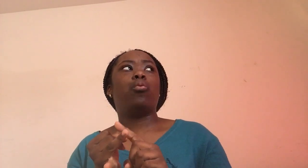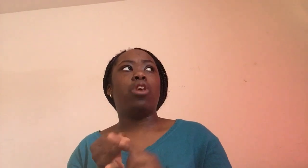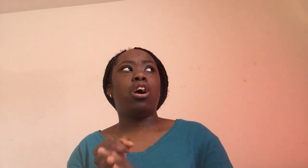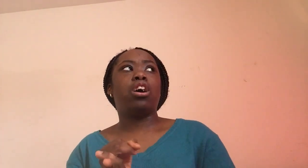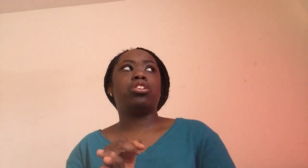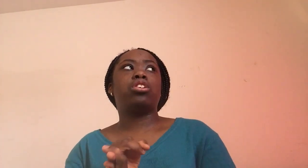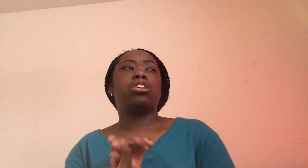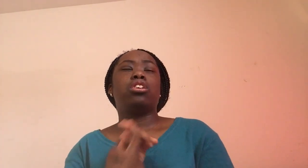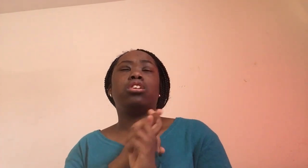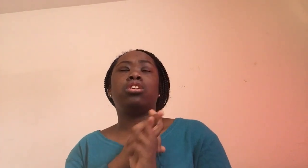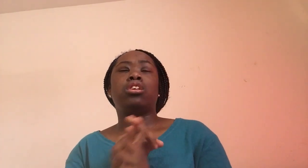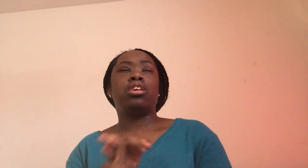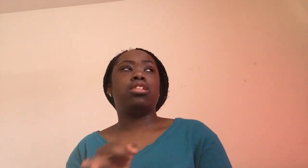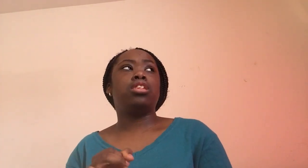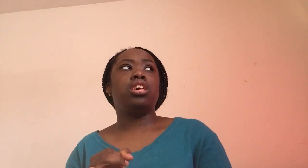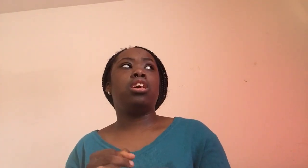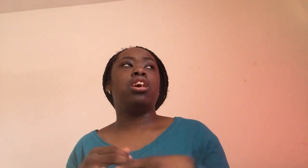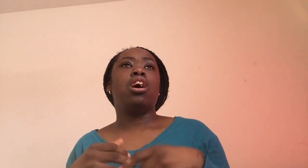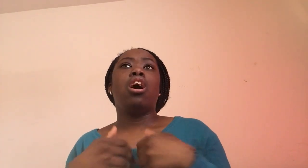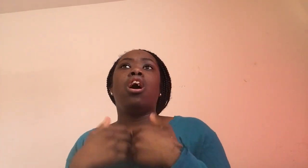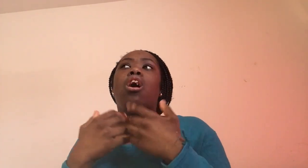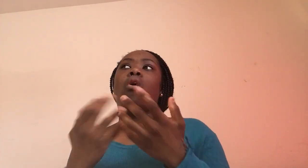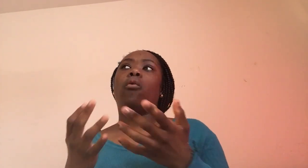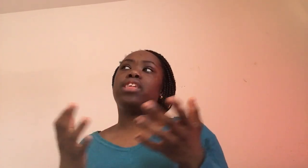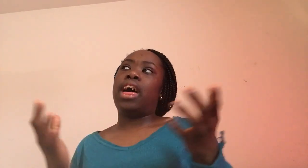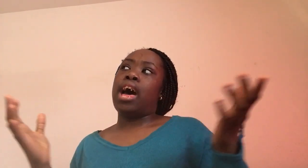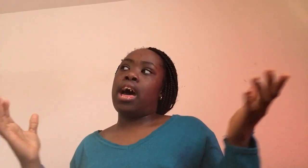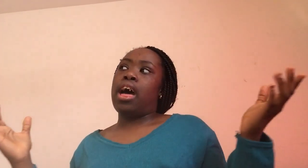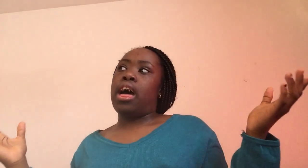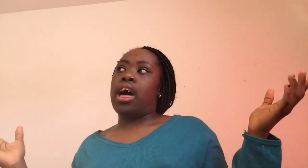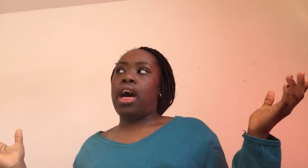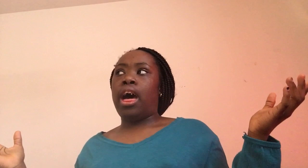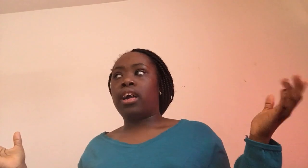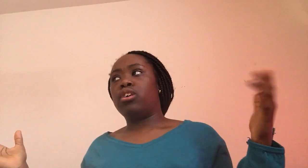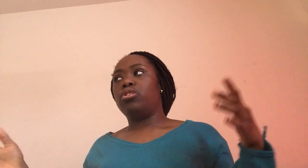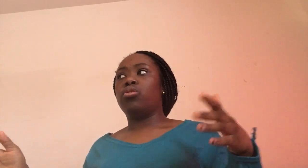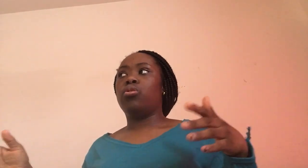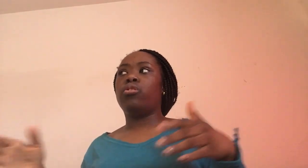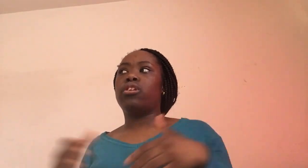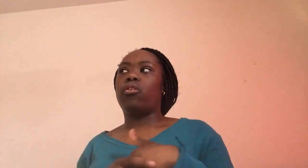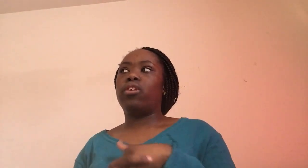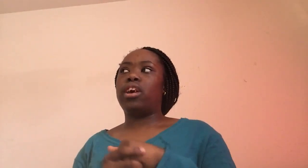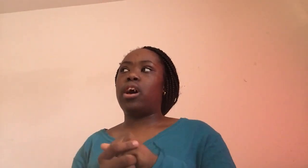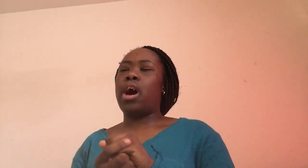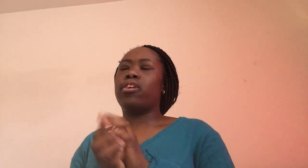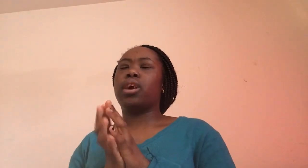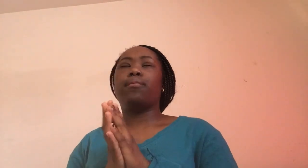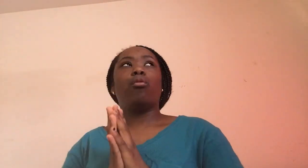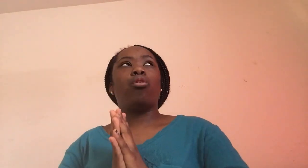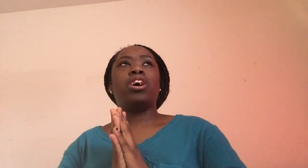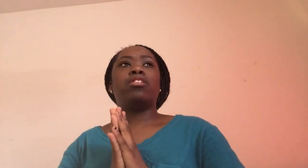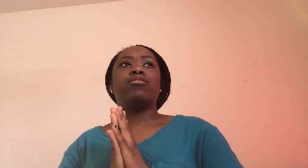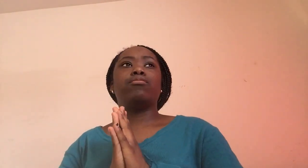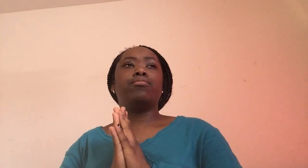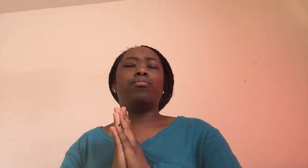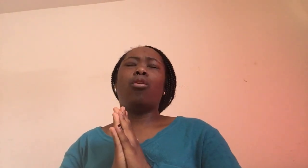watch Disney. All that I can do. So yeah, I'm gonna get more, more